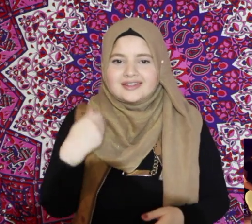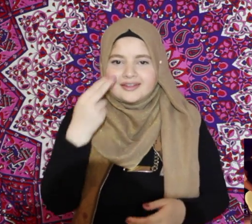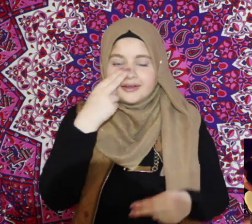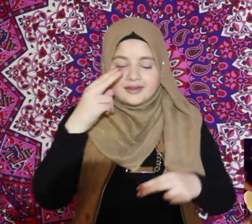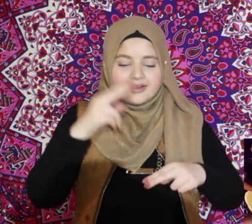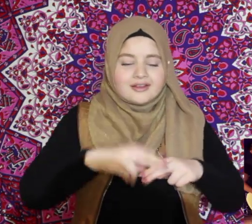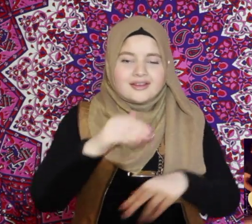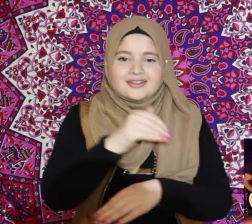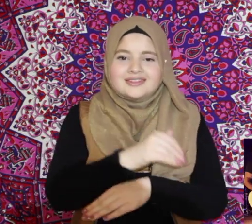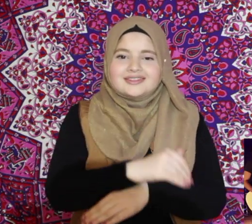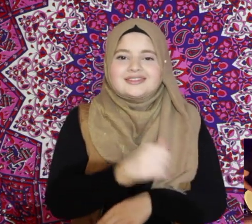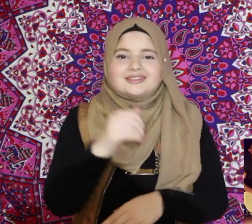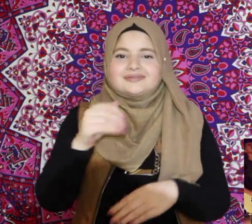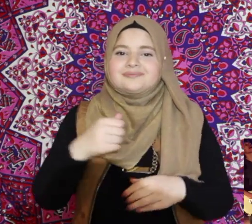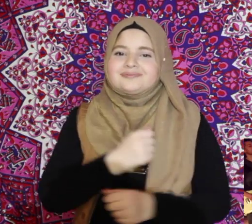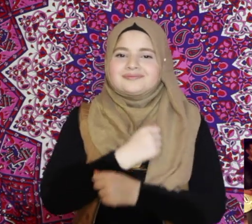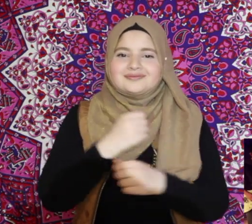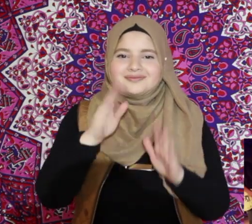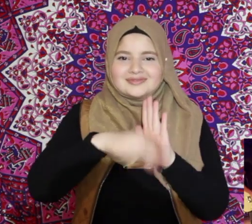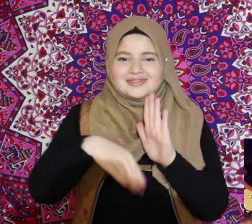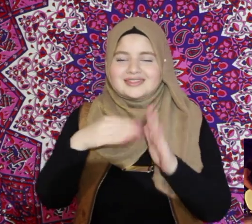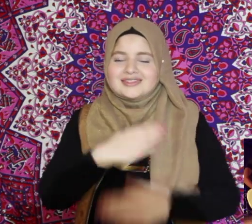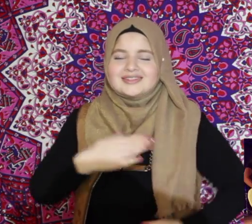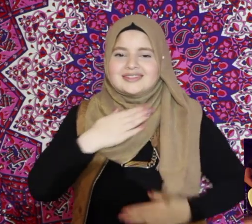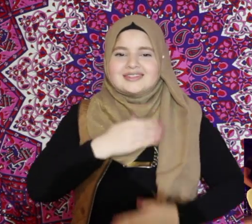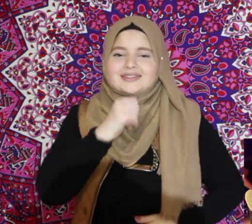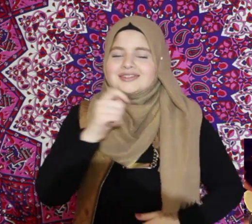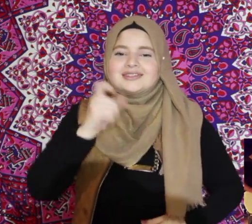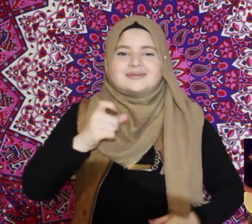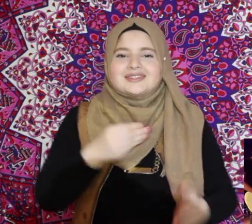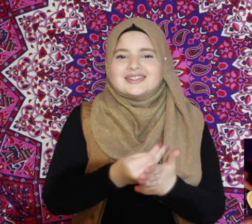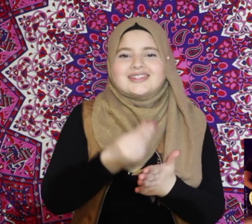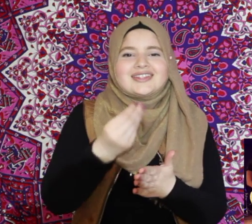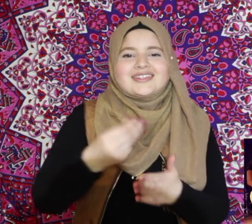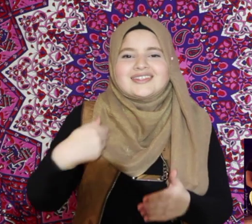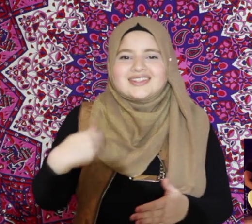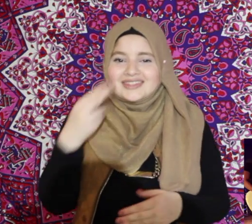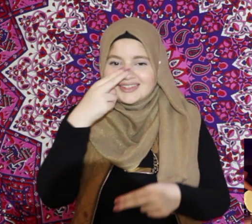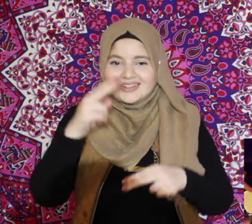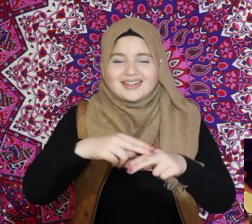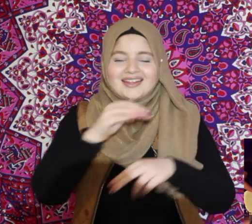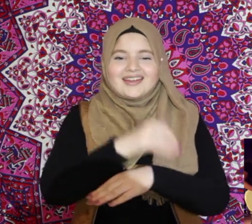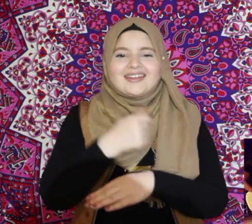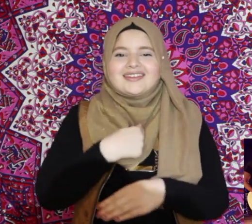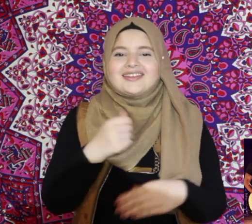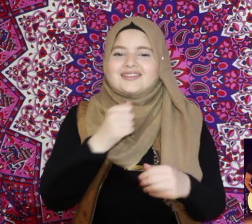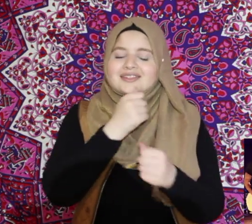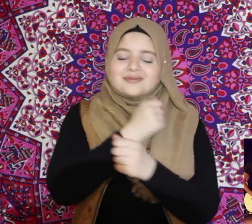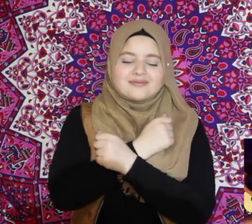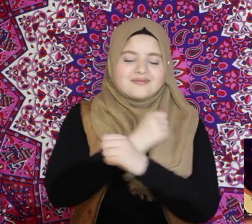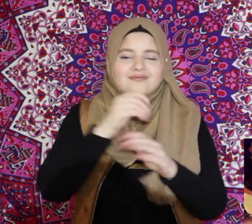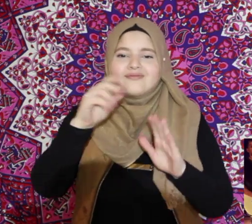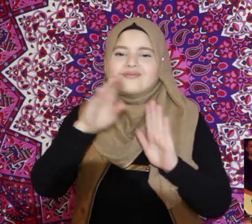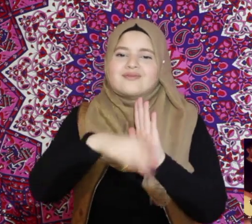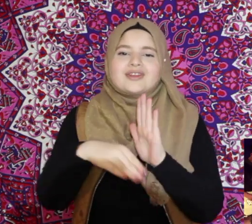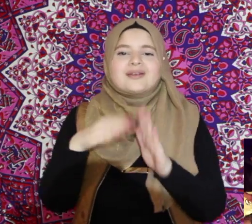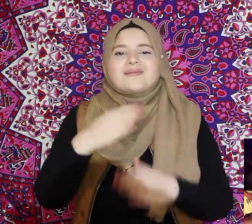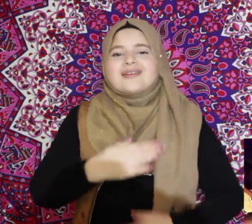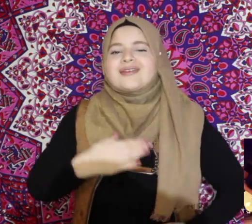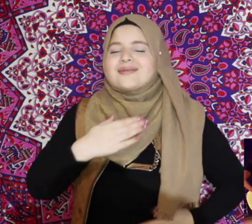tonight I love cheap thrills Baby, I don't need dollar bills to have for tonight I love cheap thrills So rock-a-bye,